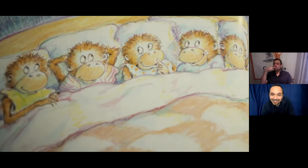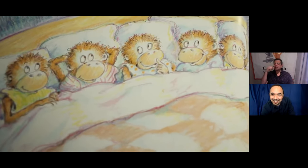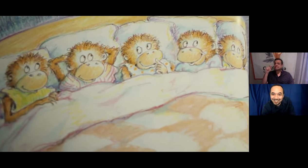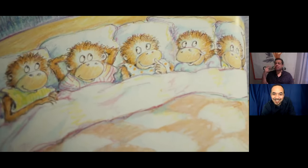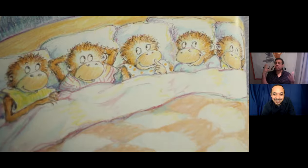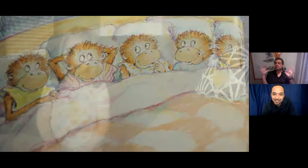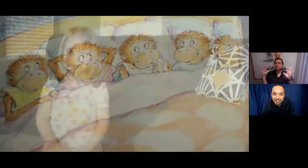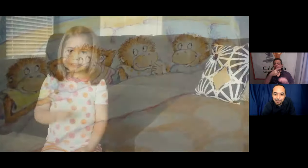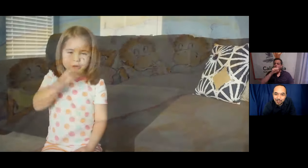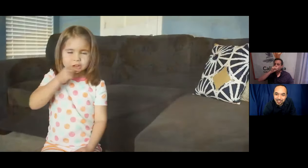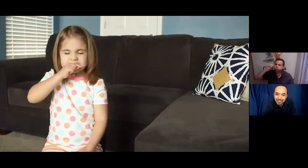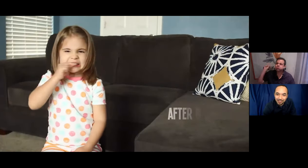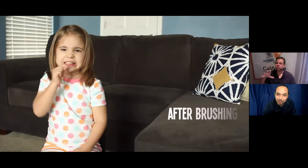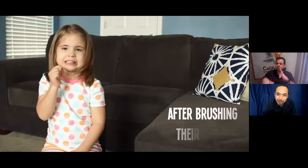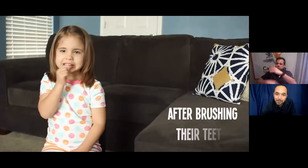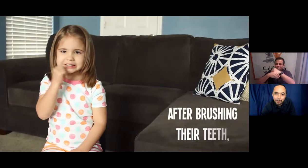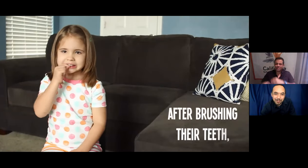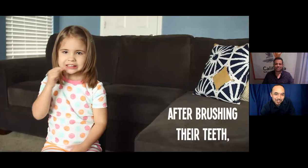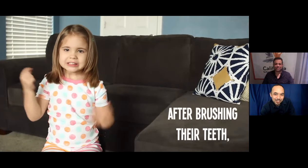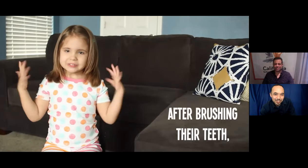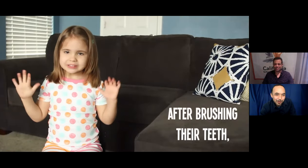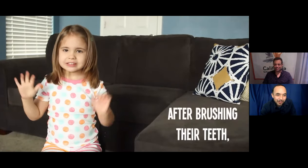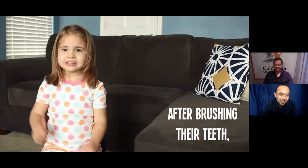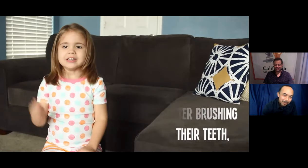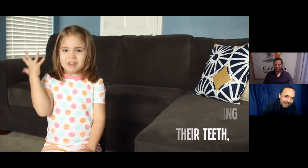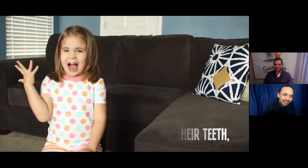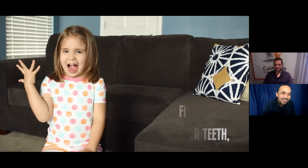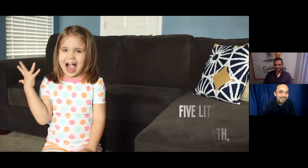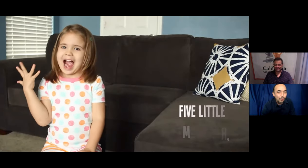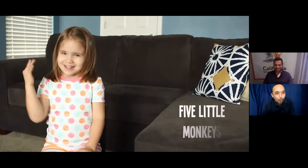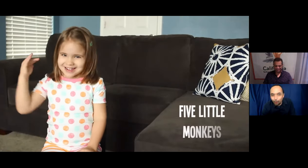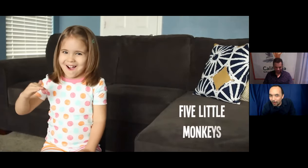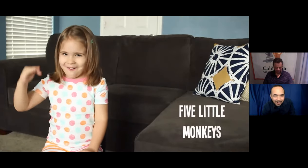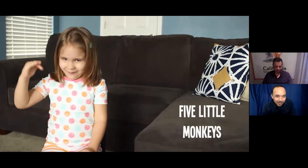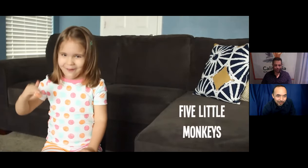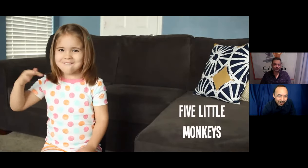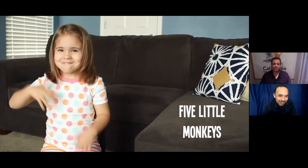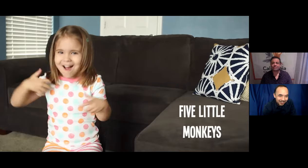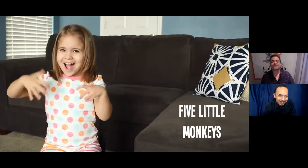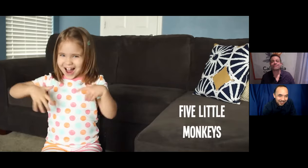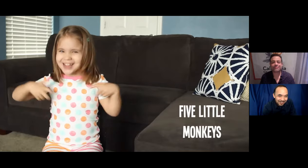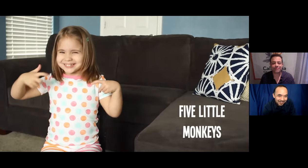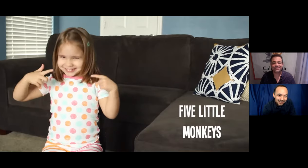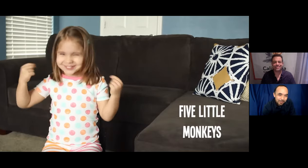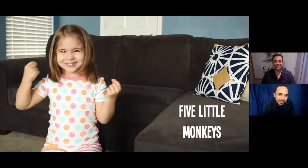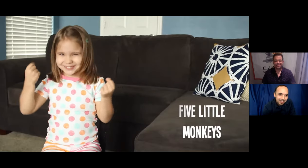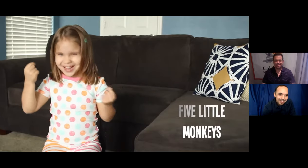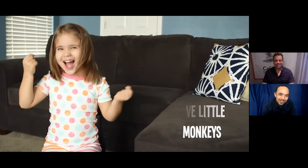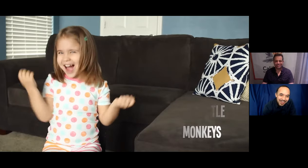And you see, again, it just said brushed teeth, but she's showing the spitting and the whole action of brushing their teeth.